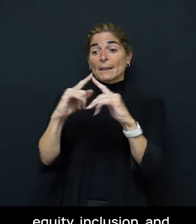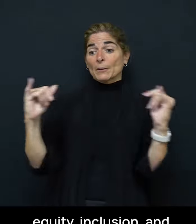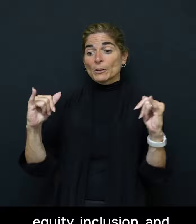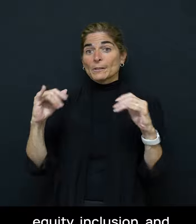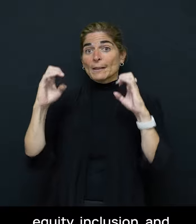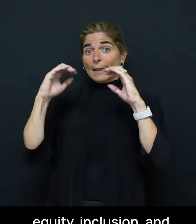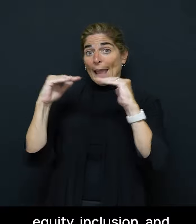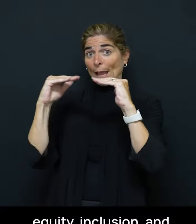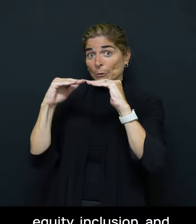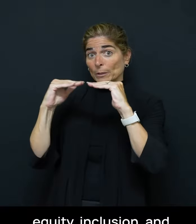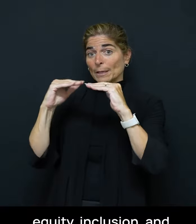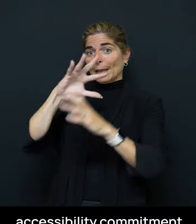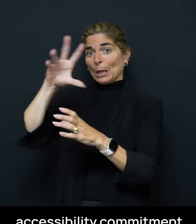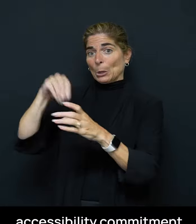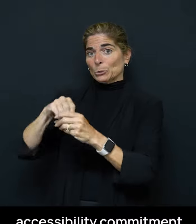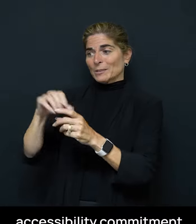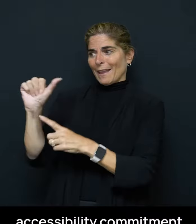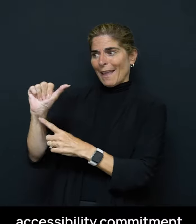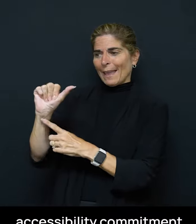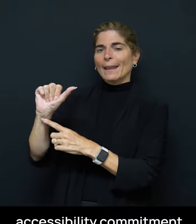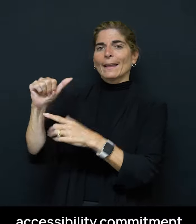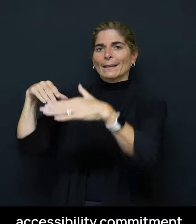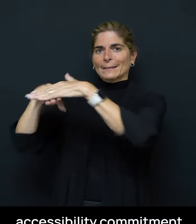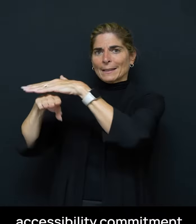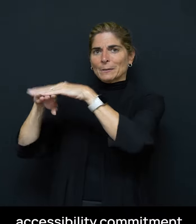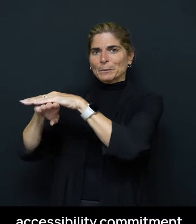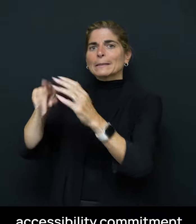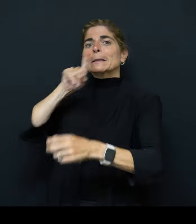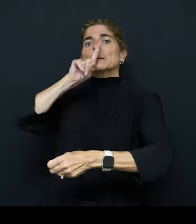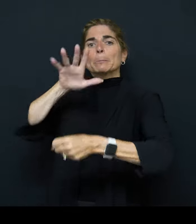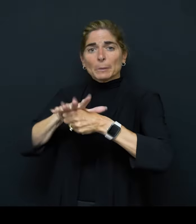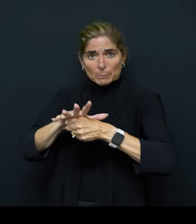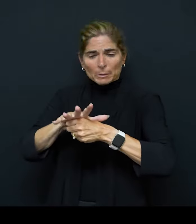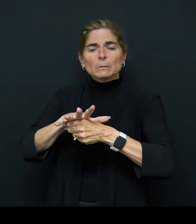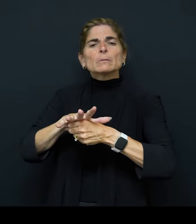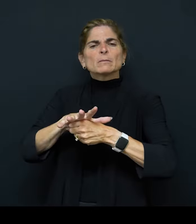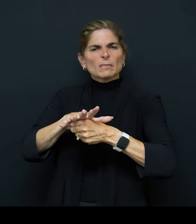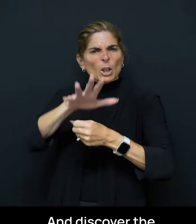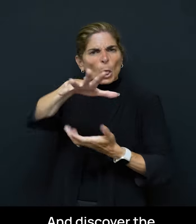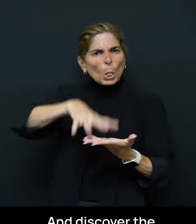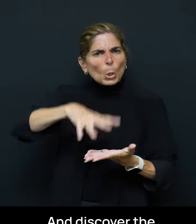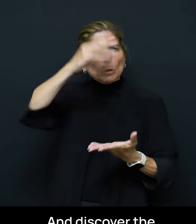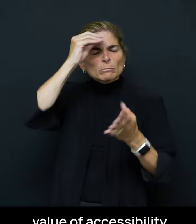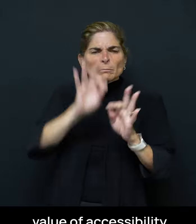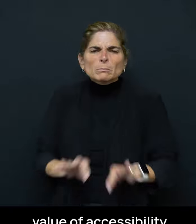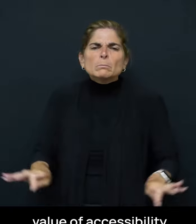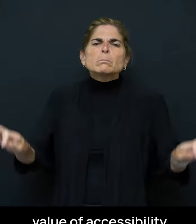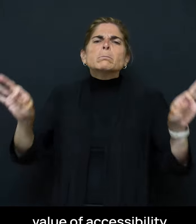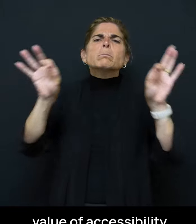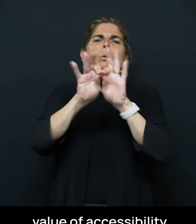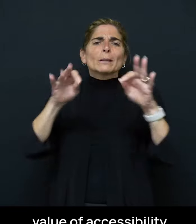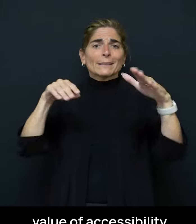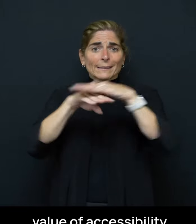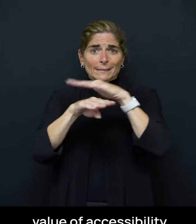Equity, Inclusion, and Accessibility commitment And discover the value of accessibility